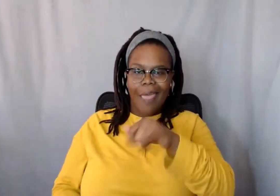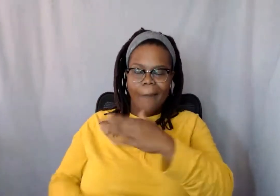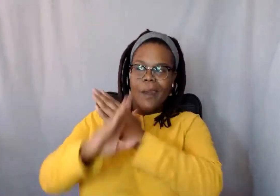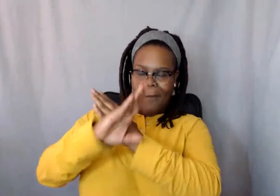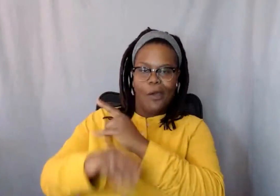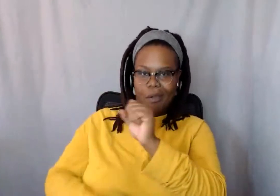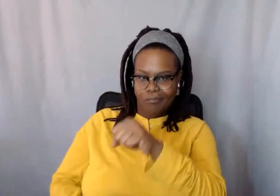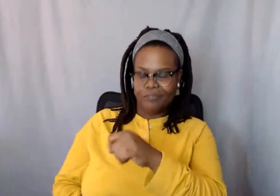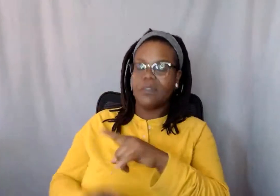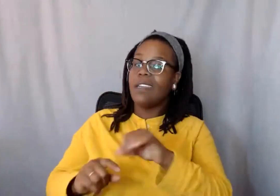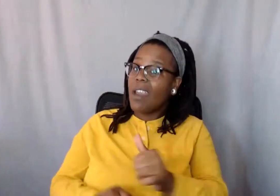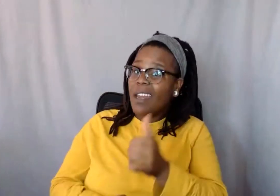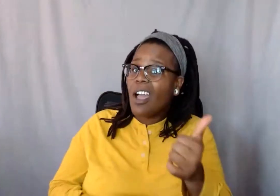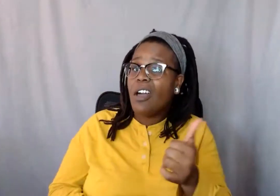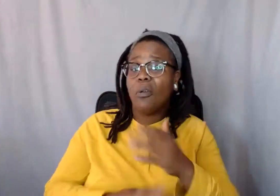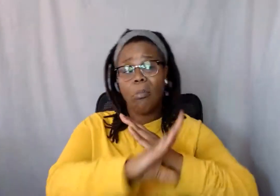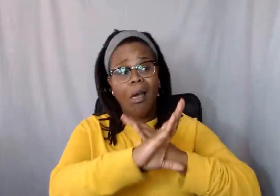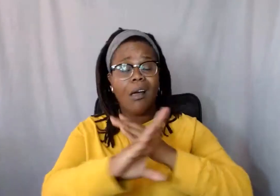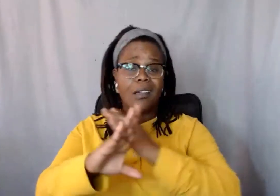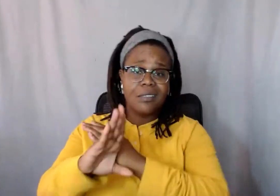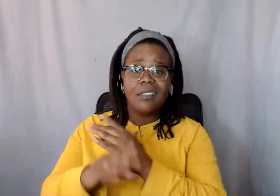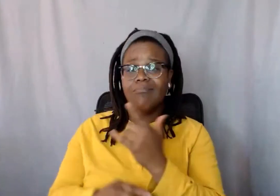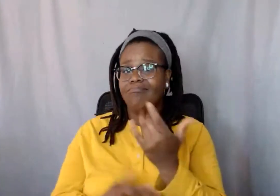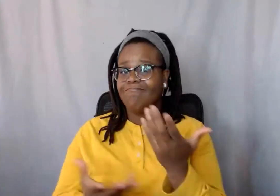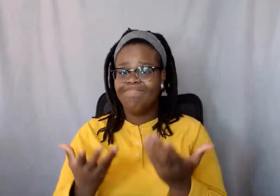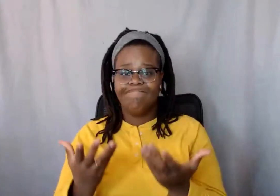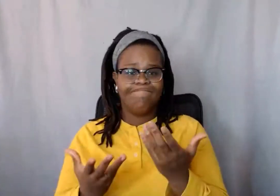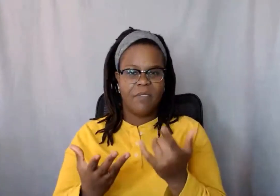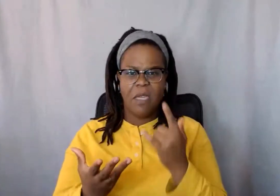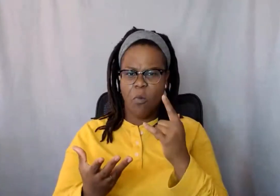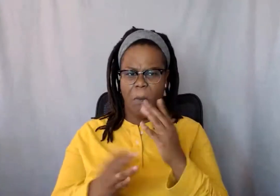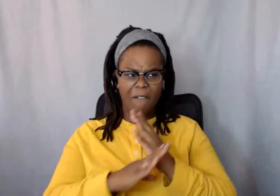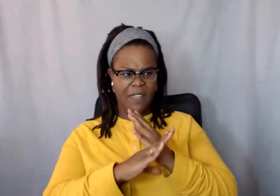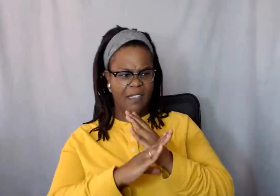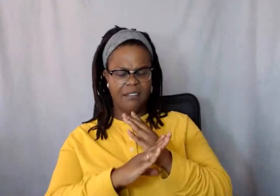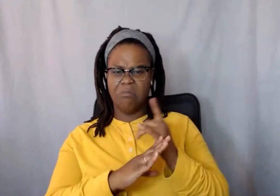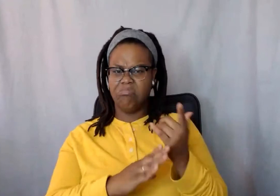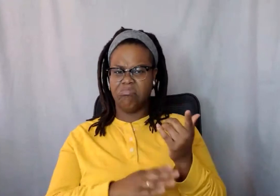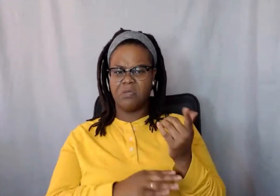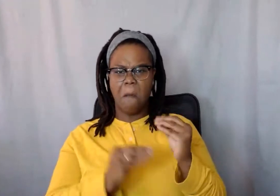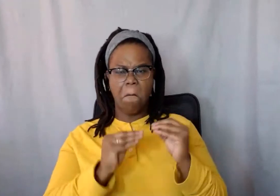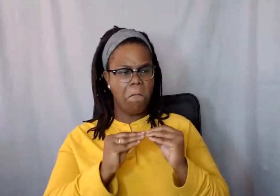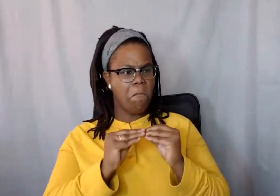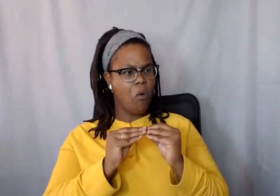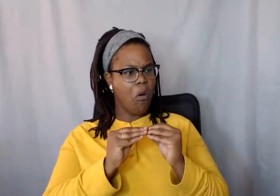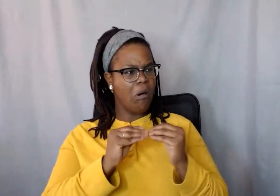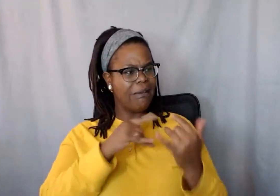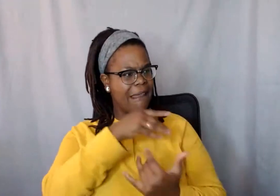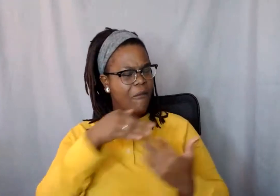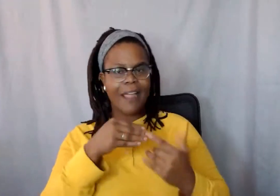any other roadblocks or barriers that will prevent, you know, more interaction or more engagement with diversity